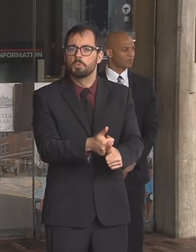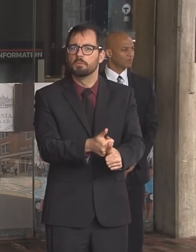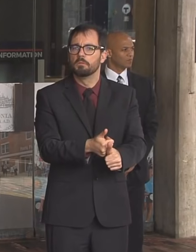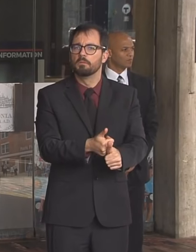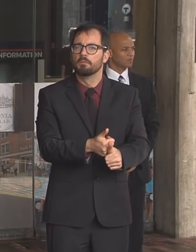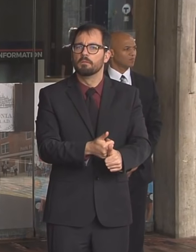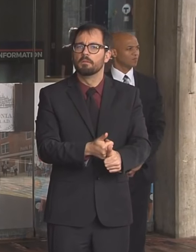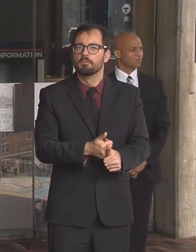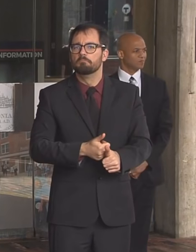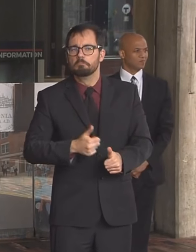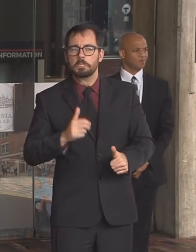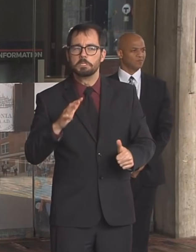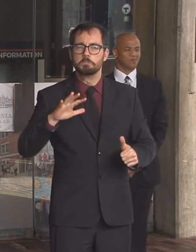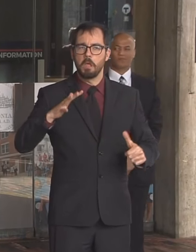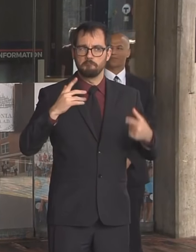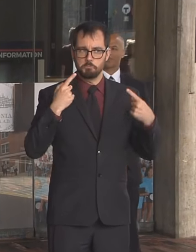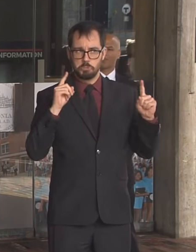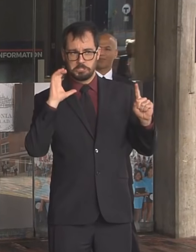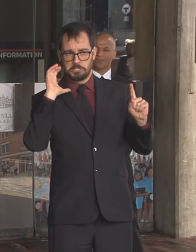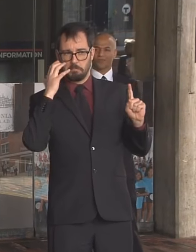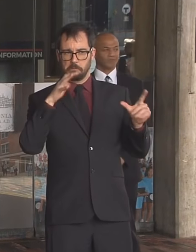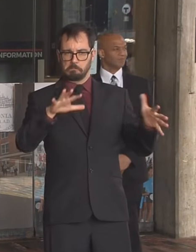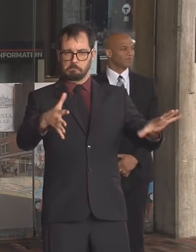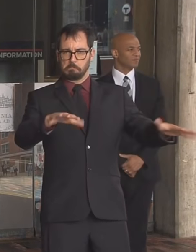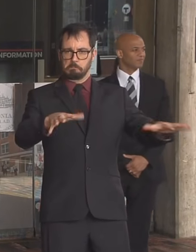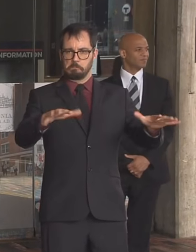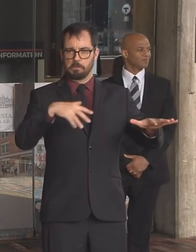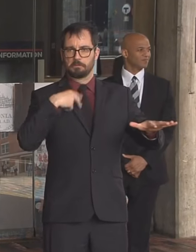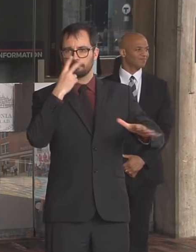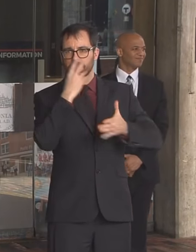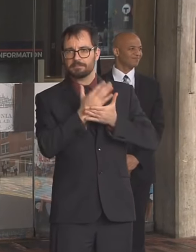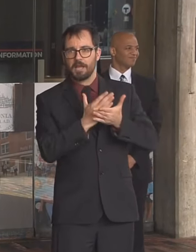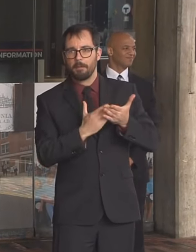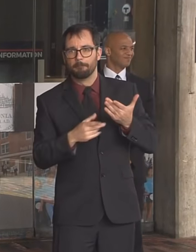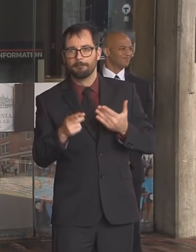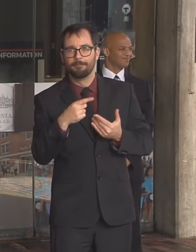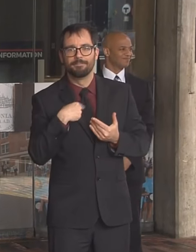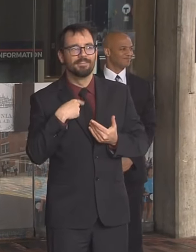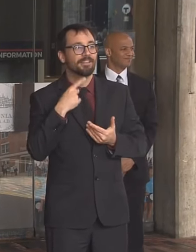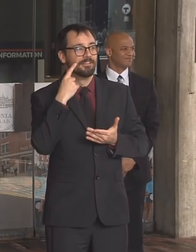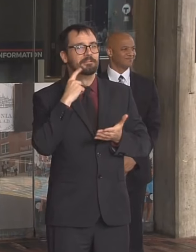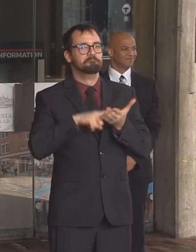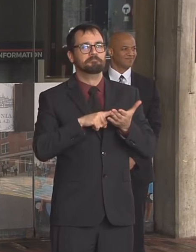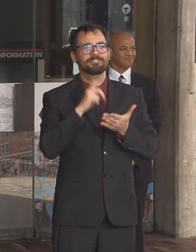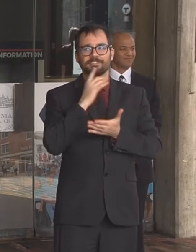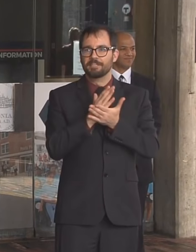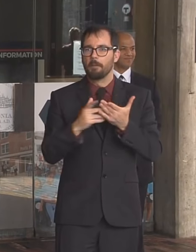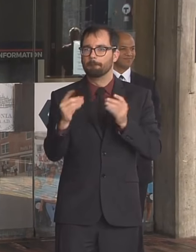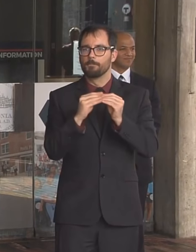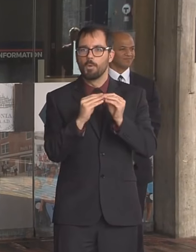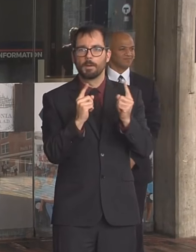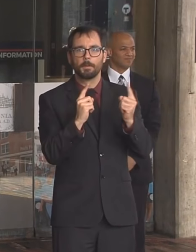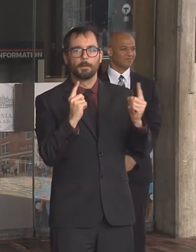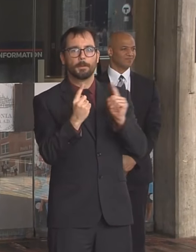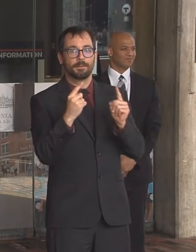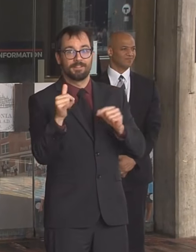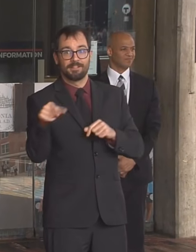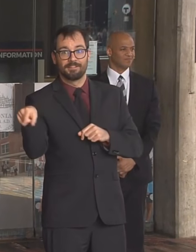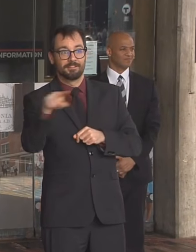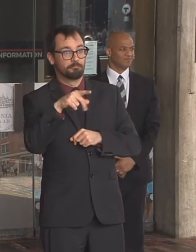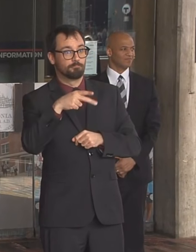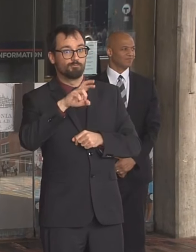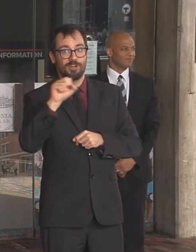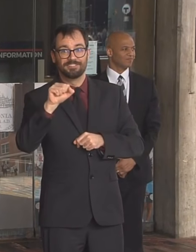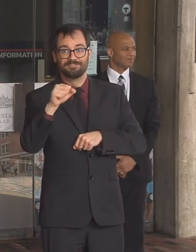not quite six feet across the board but it will be in about two seconds i think and we're asking the same here for the press we want to make as much space